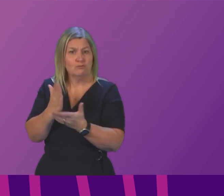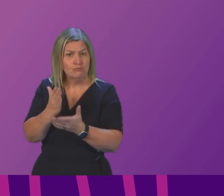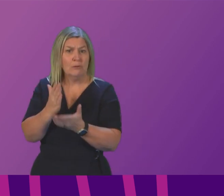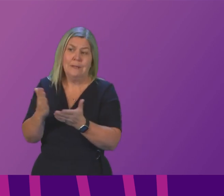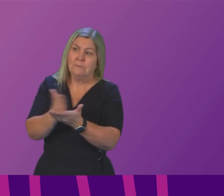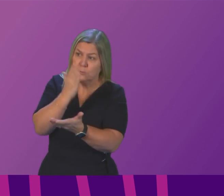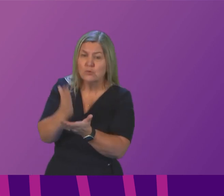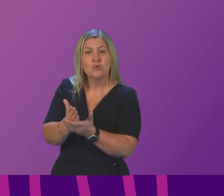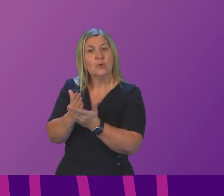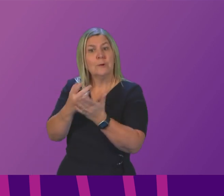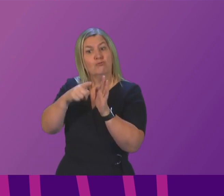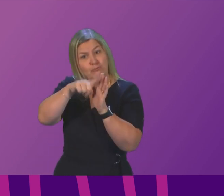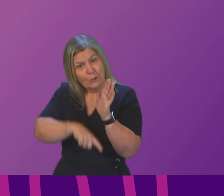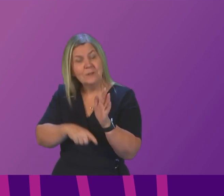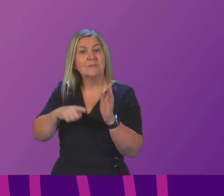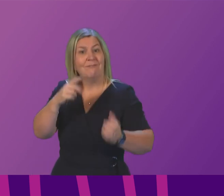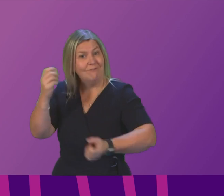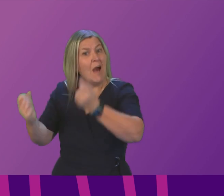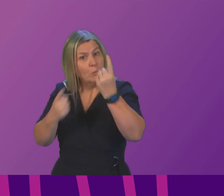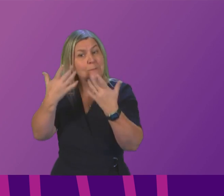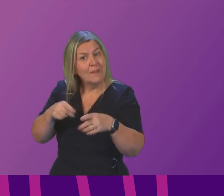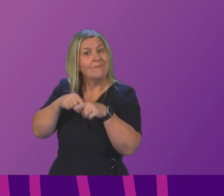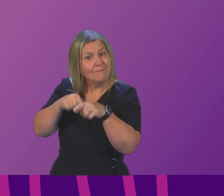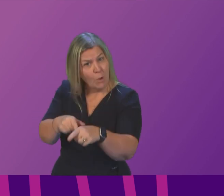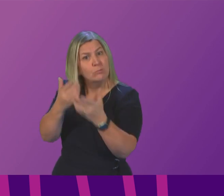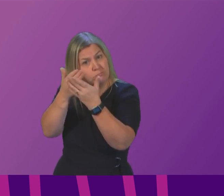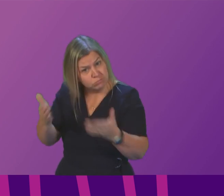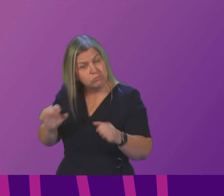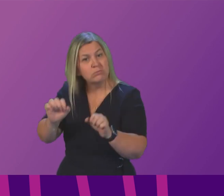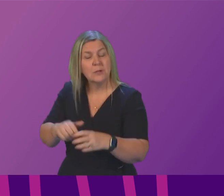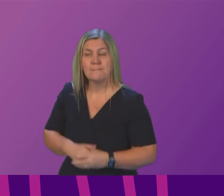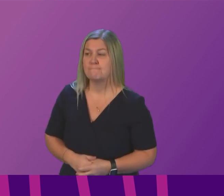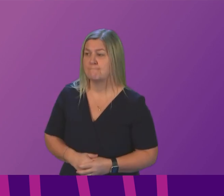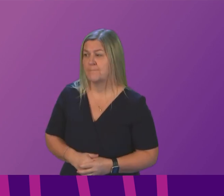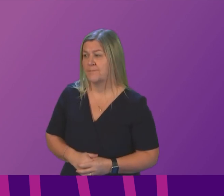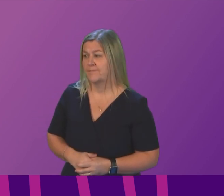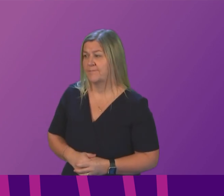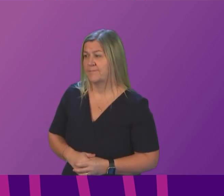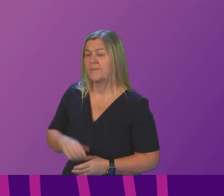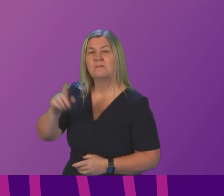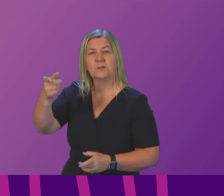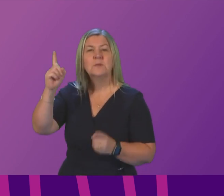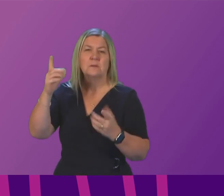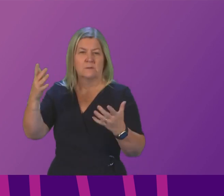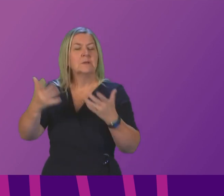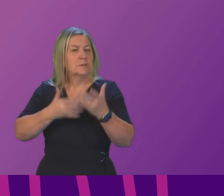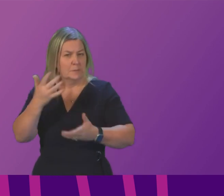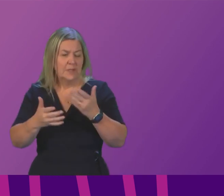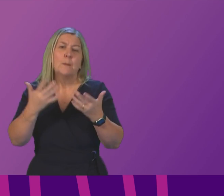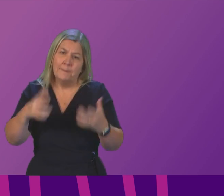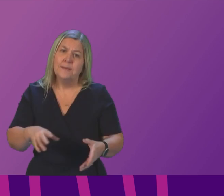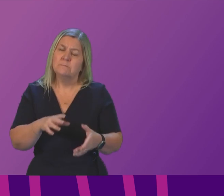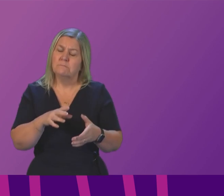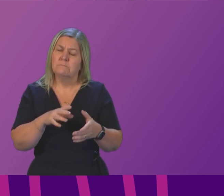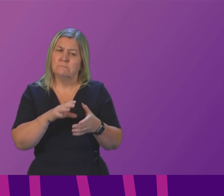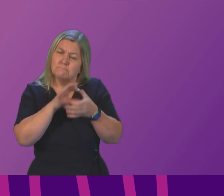First Minister As I have already outlined the Scottish Government has had extensive engagement and consultation with the Police and